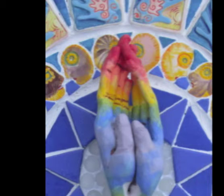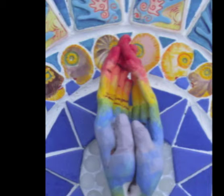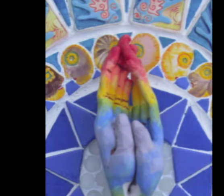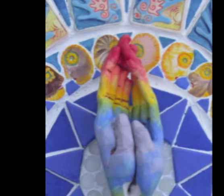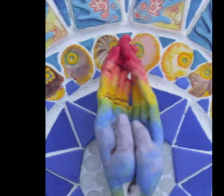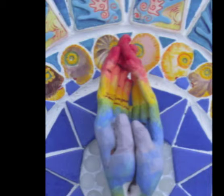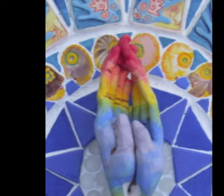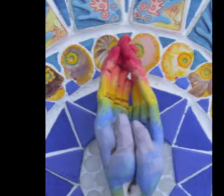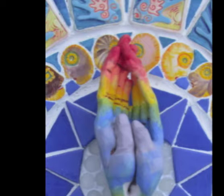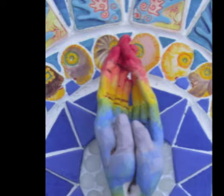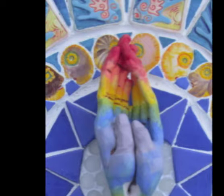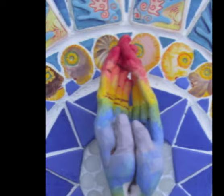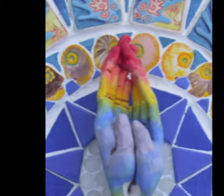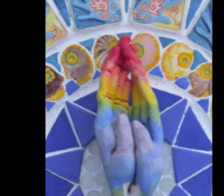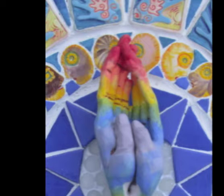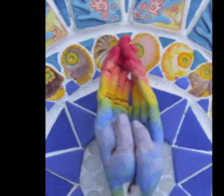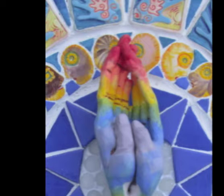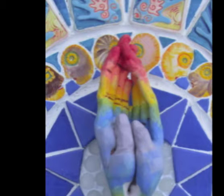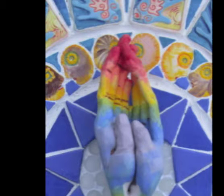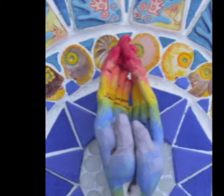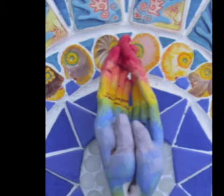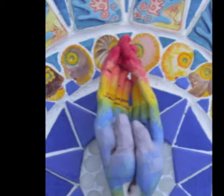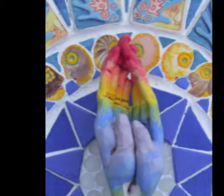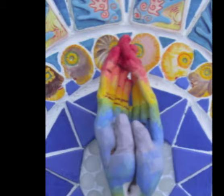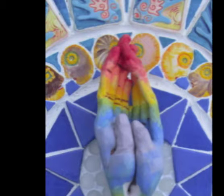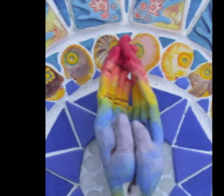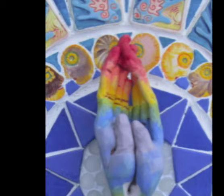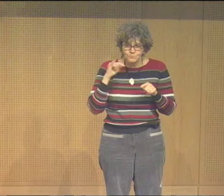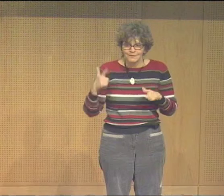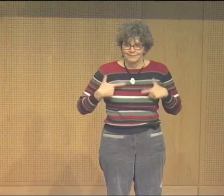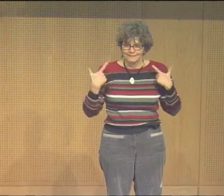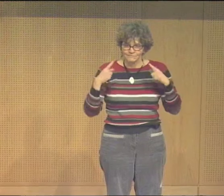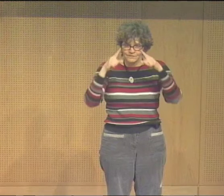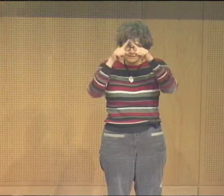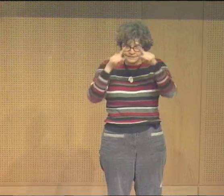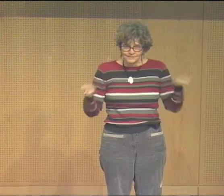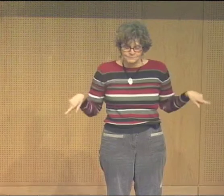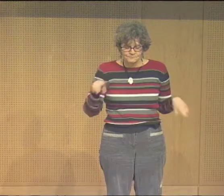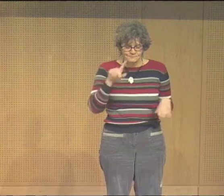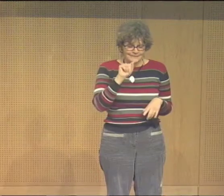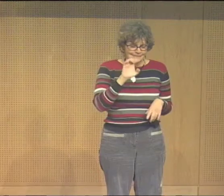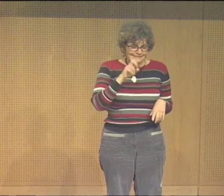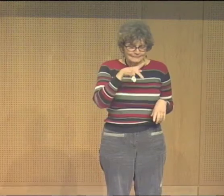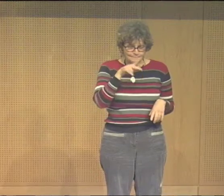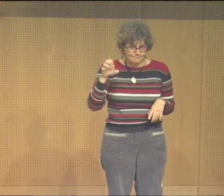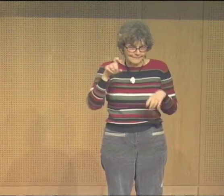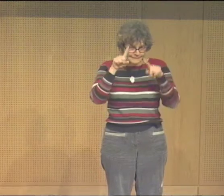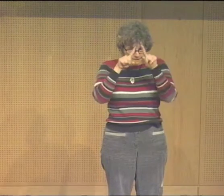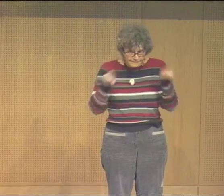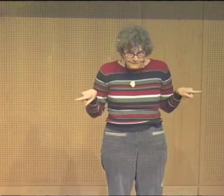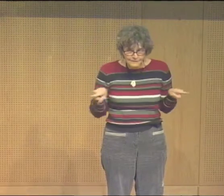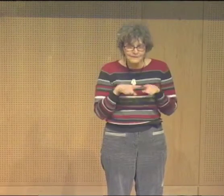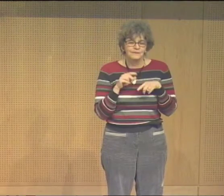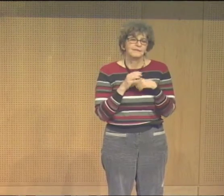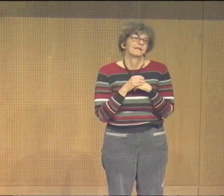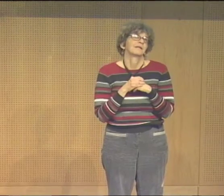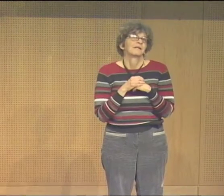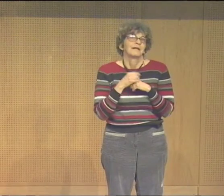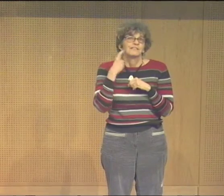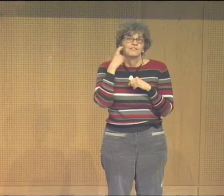a lot. Also the triangle shape is evocative of the teepee,